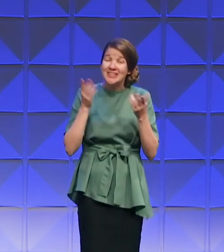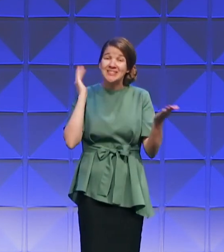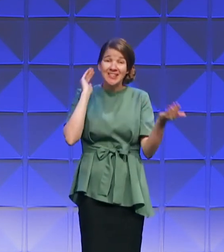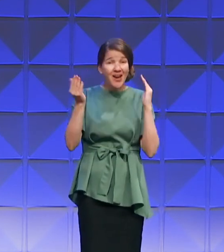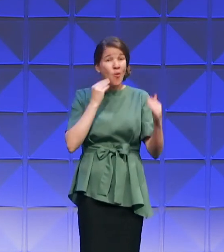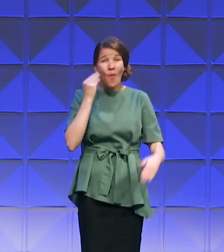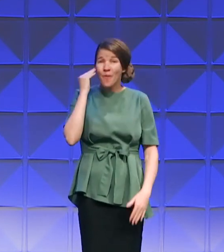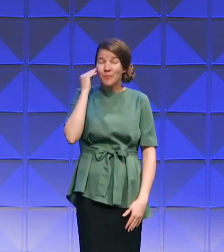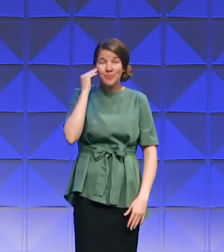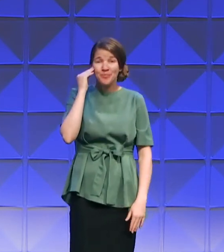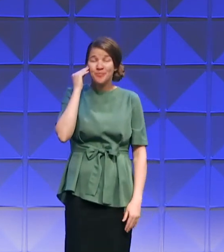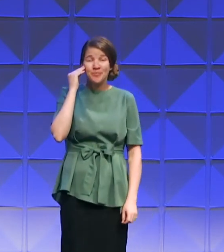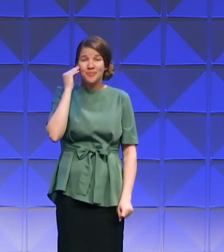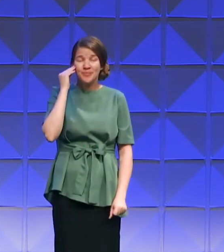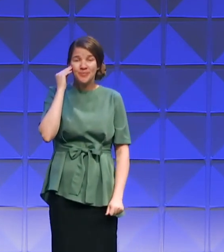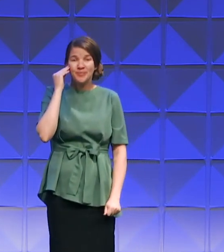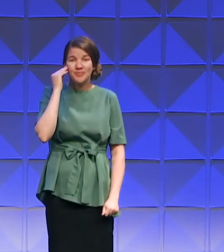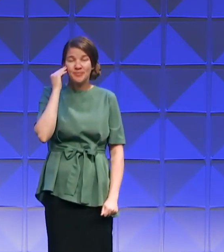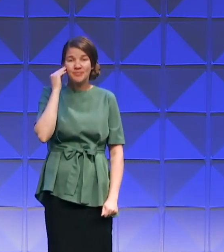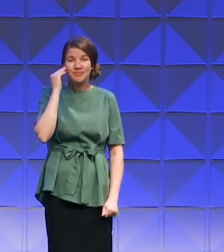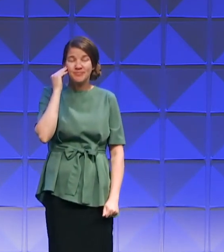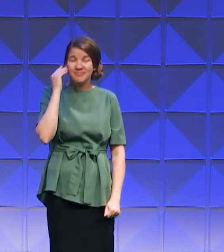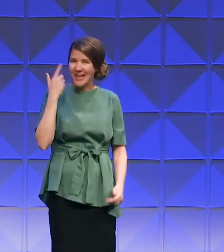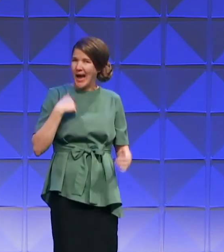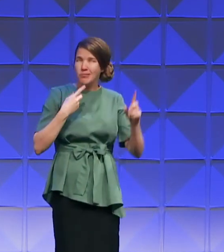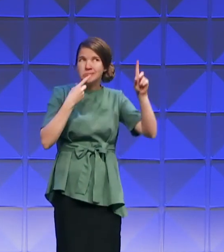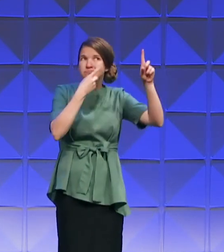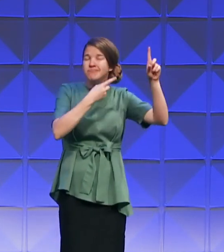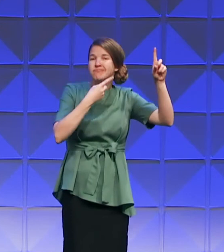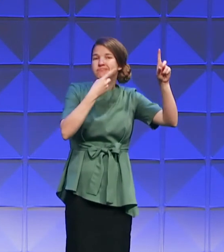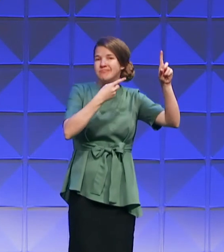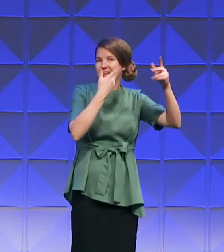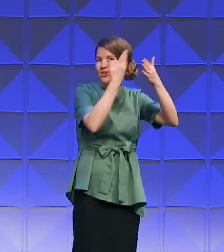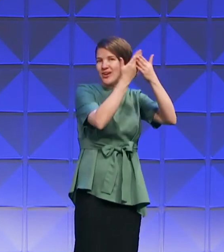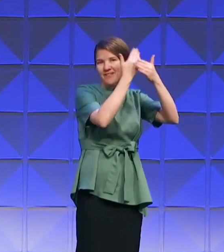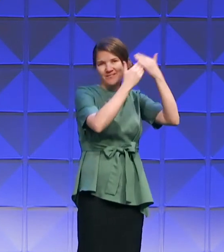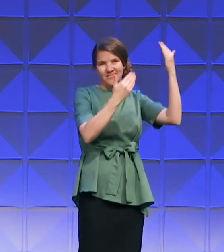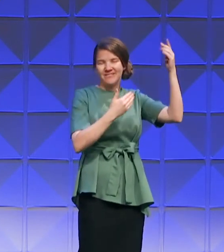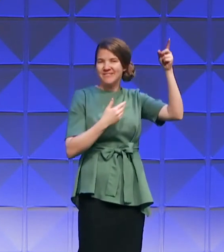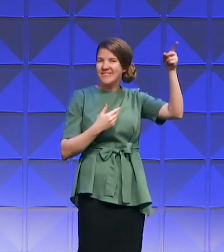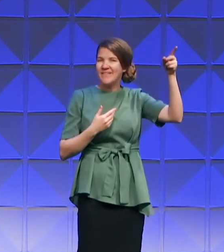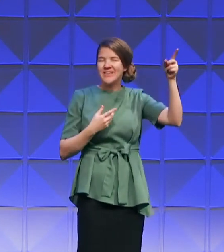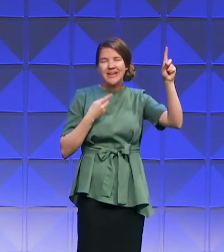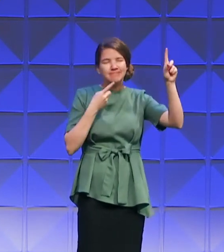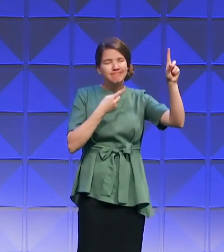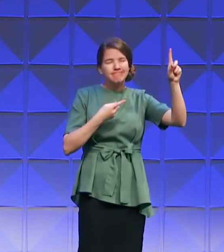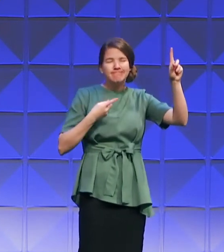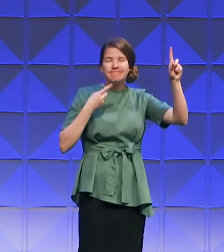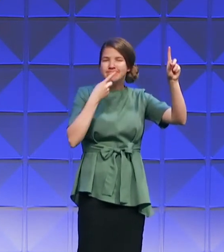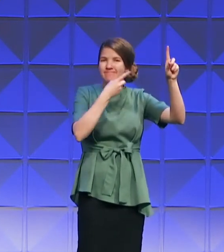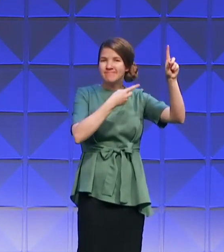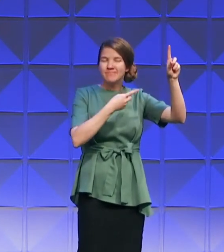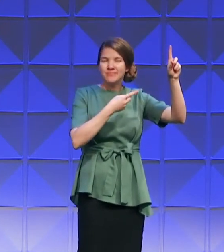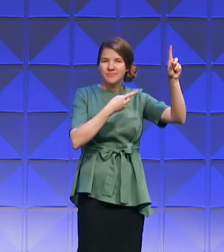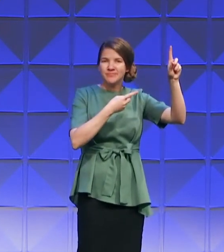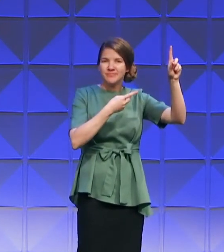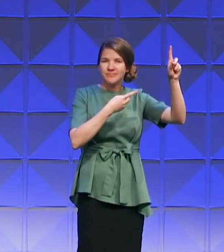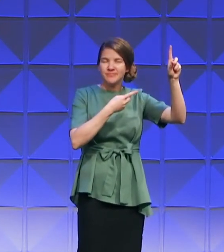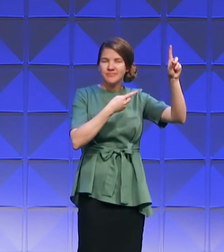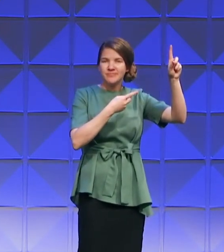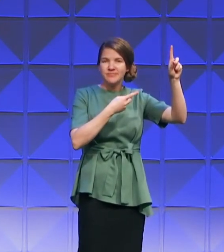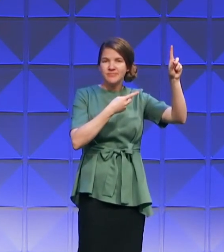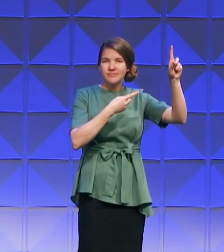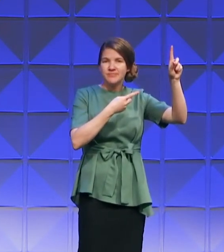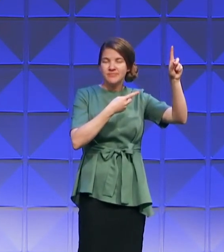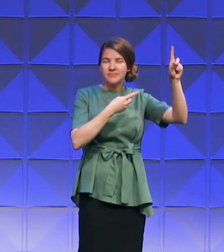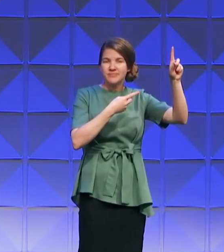like home. I'm headed home. I'm moving in that direction. As long as